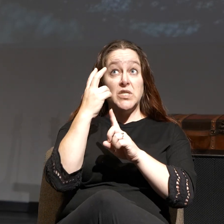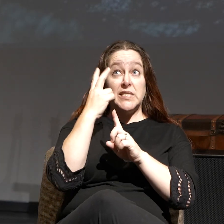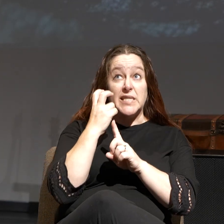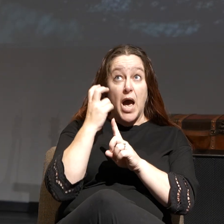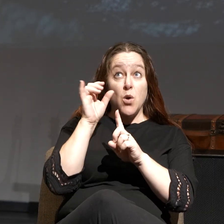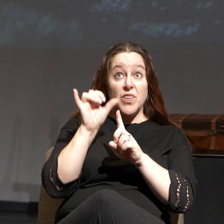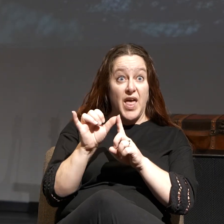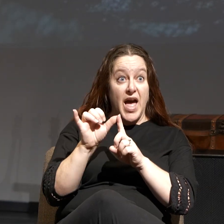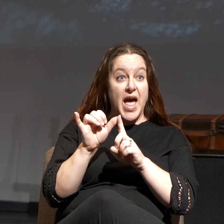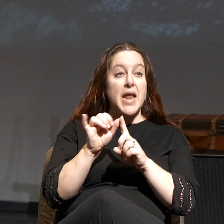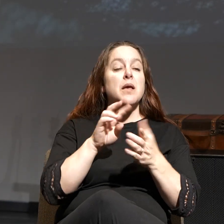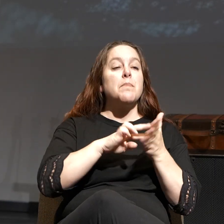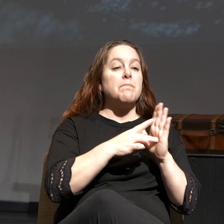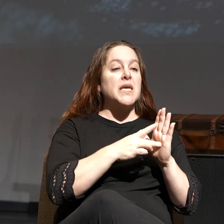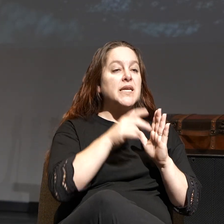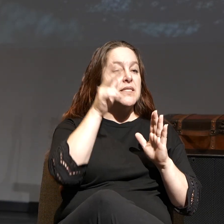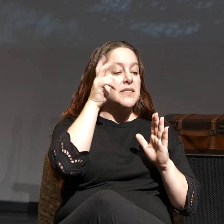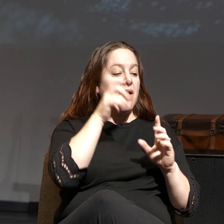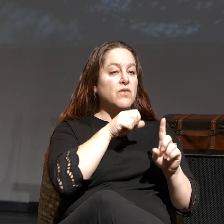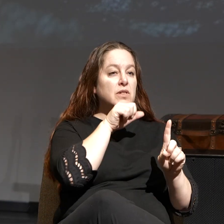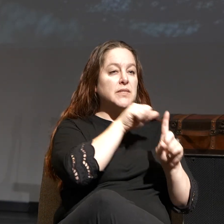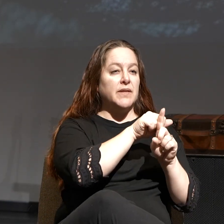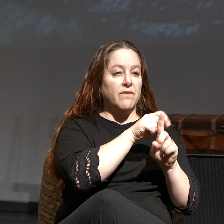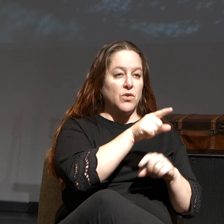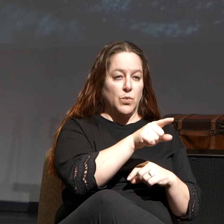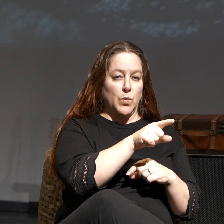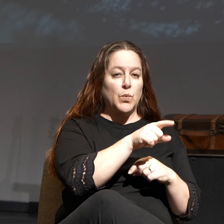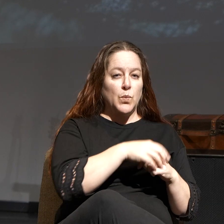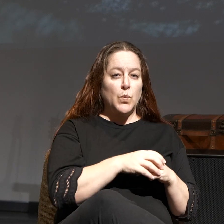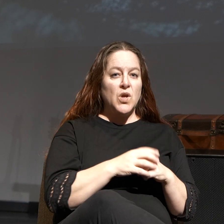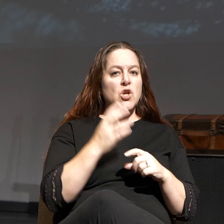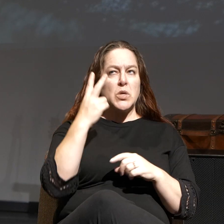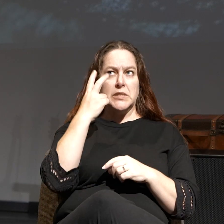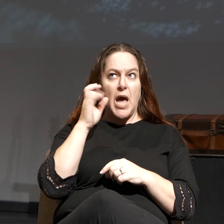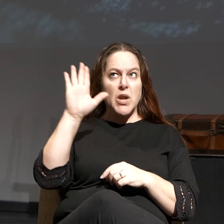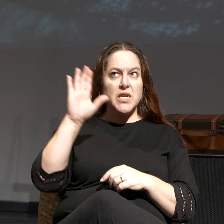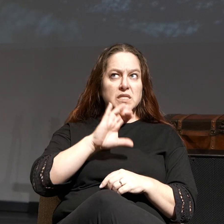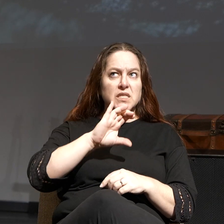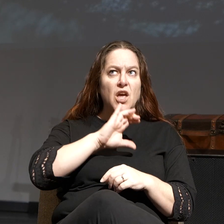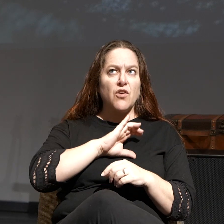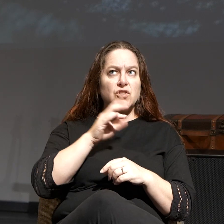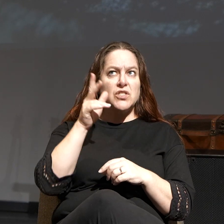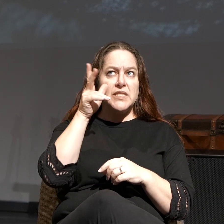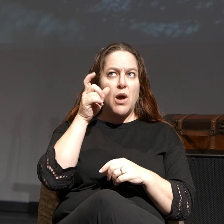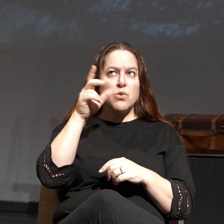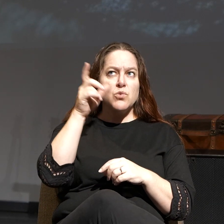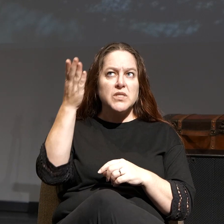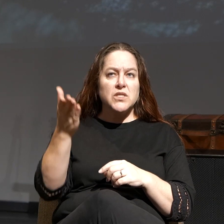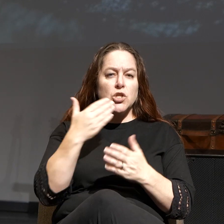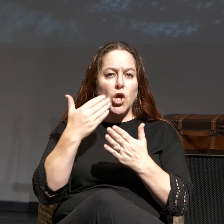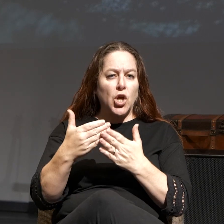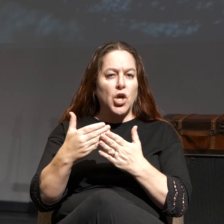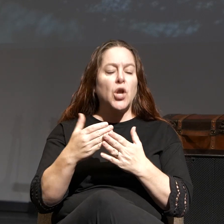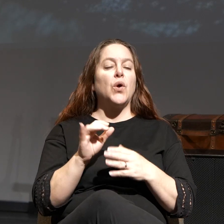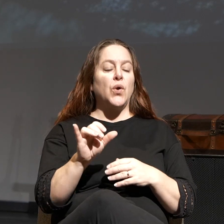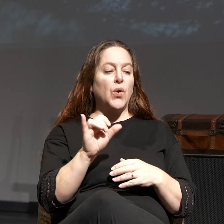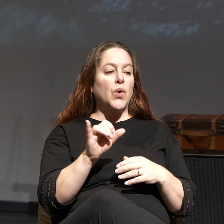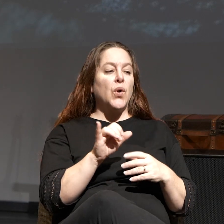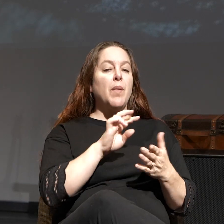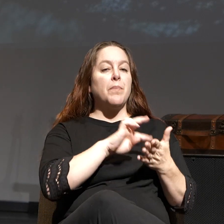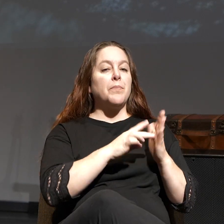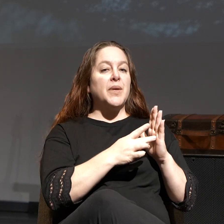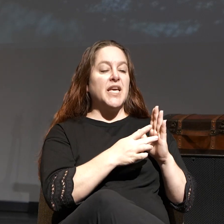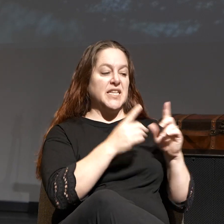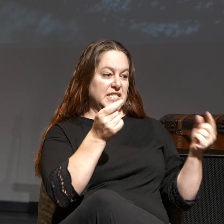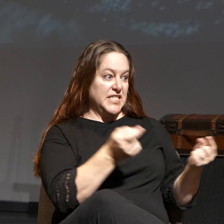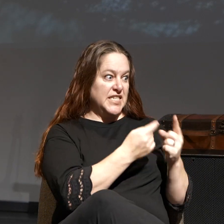our adversary, and also to doubt his character. So people defect for two reasons, deceived by the pleasures of sin,